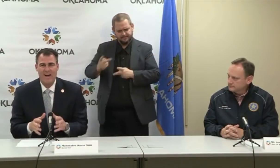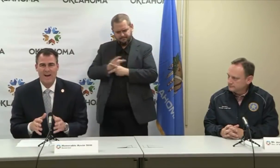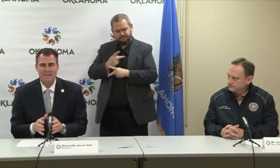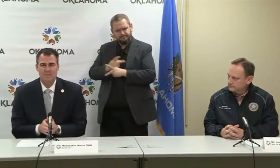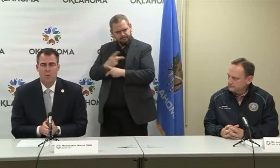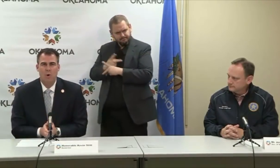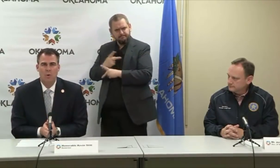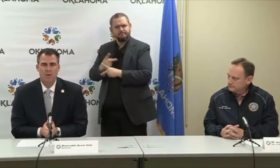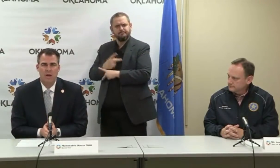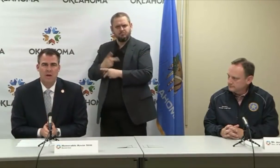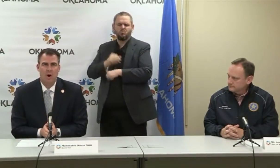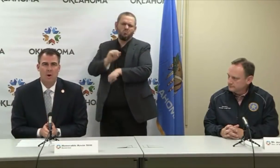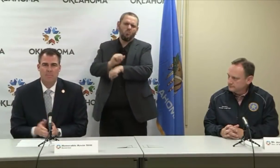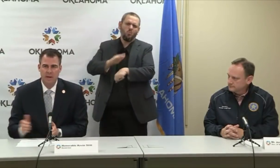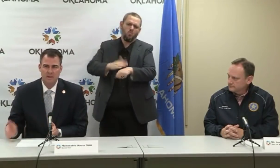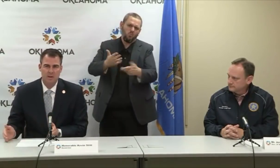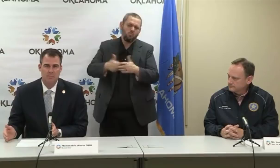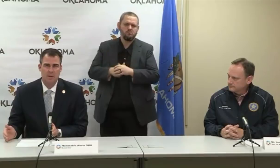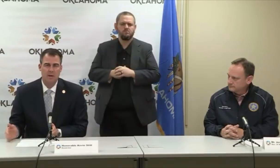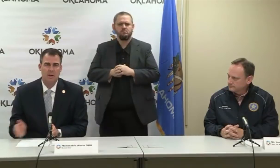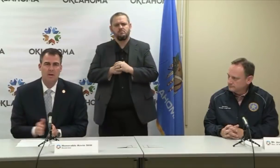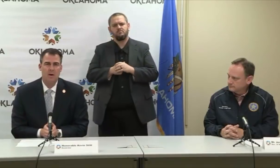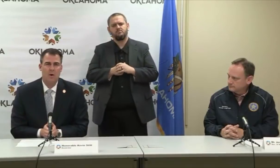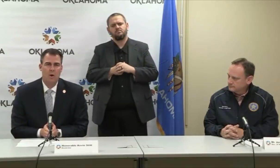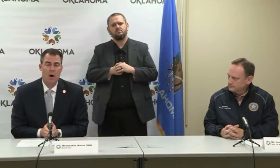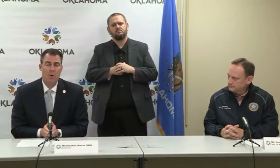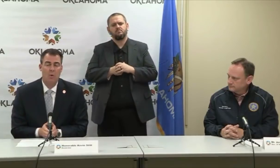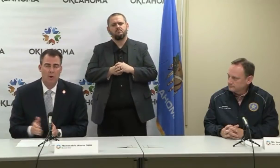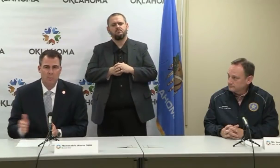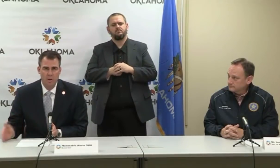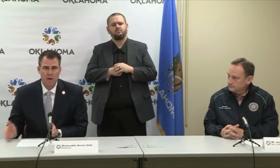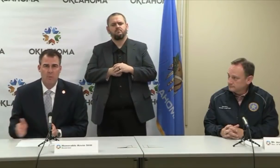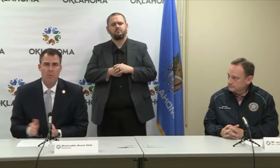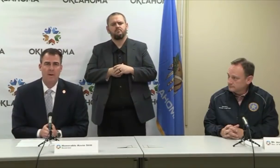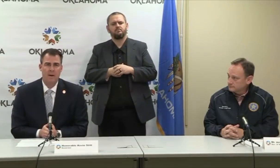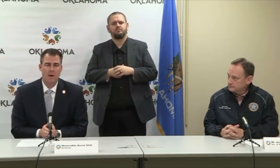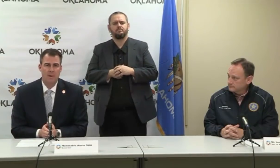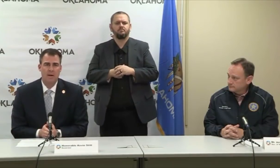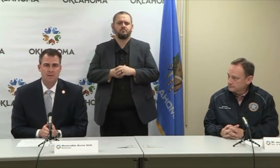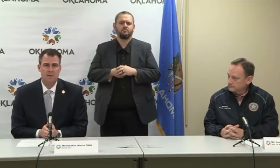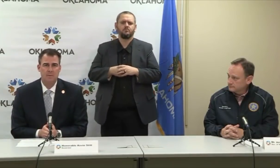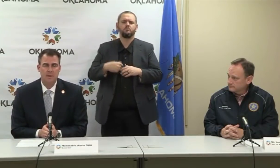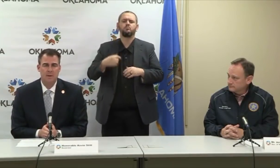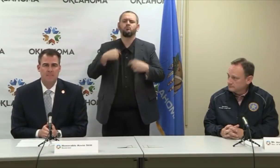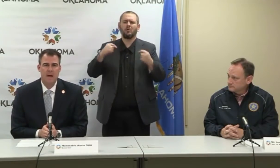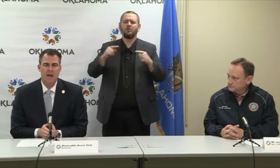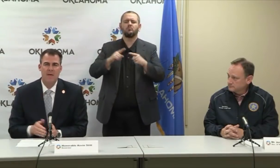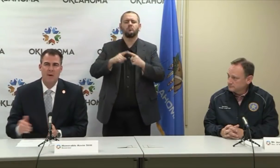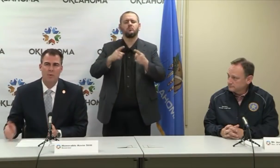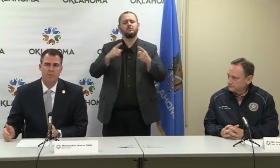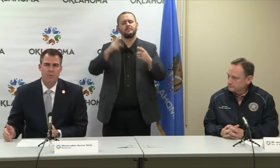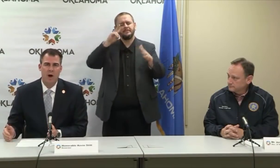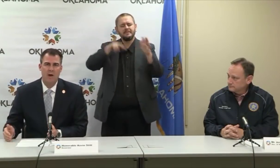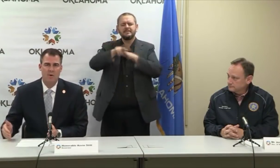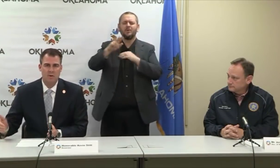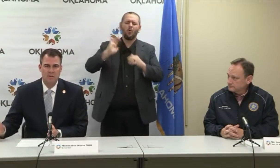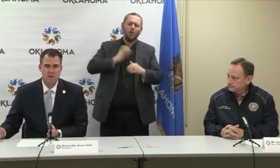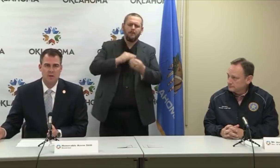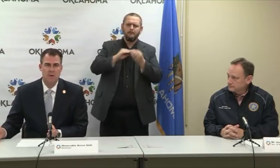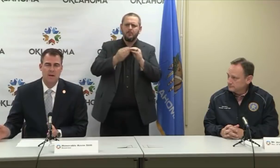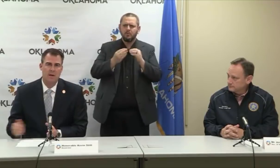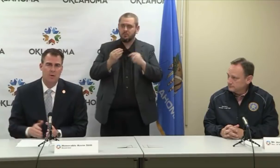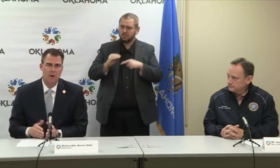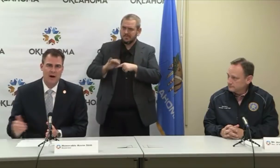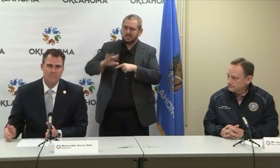finalize where we think our peak's going to be, when we think our peak is going to be, and that will drive our